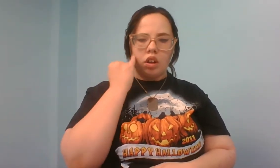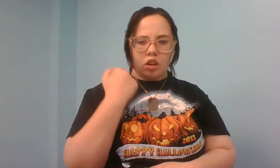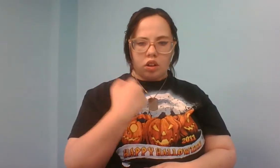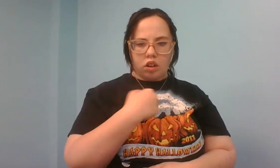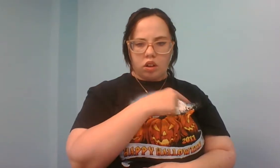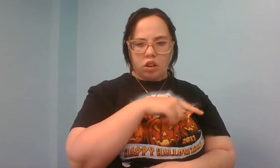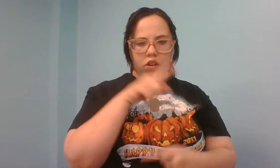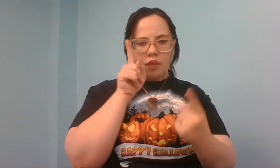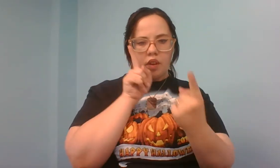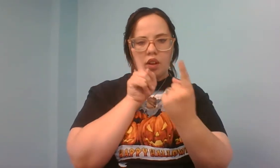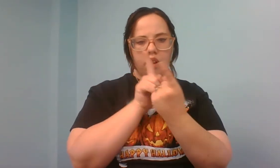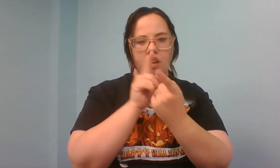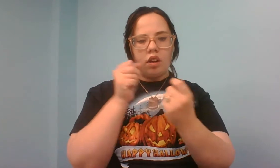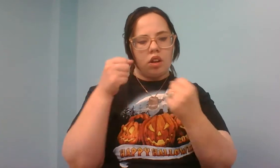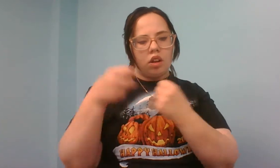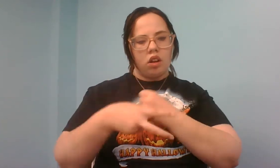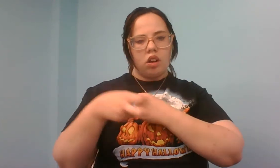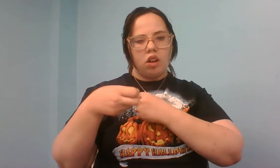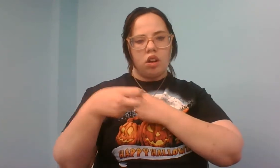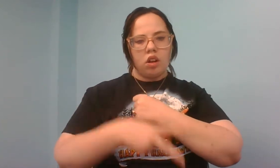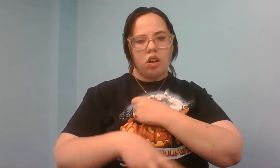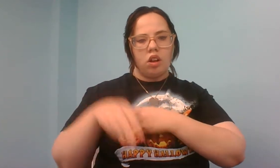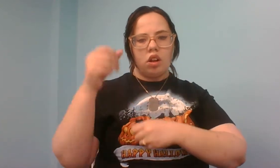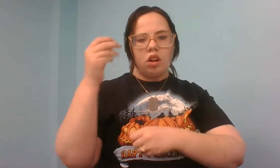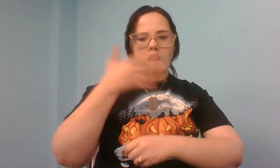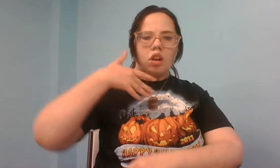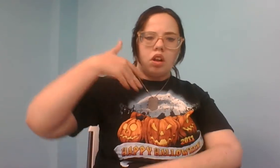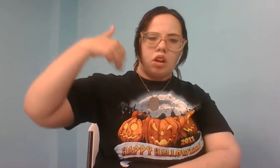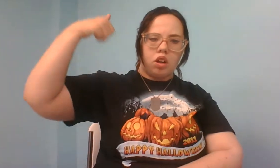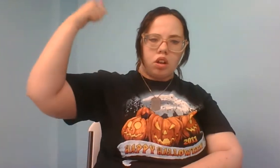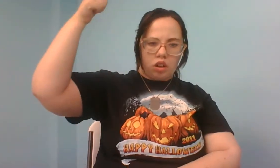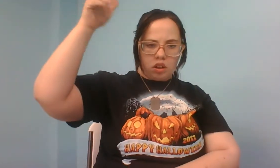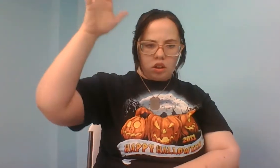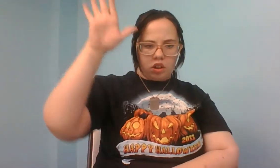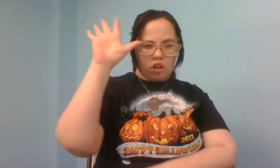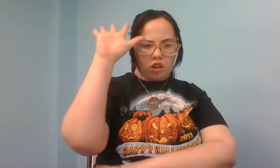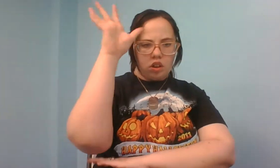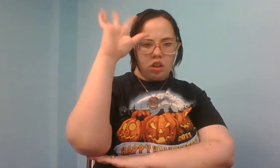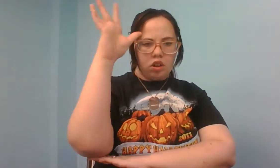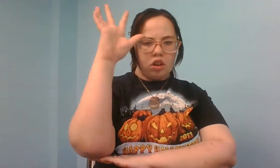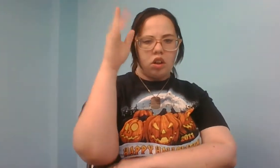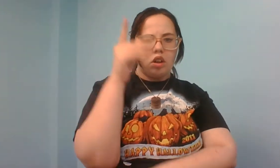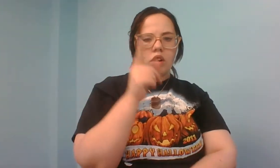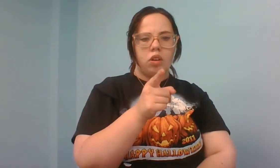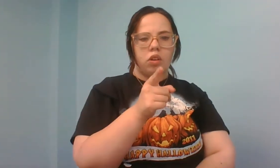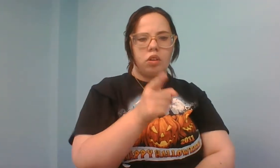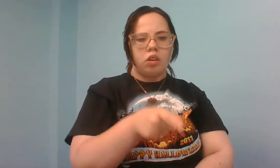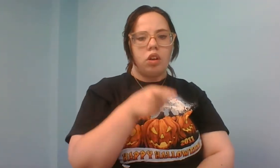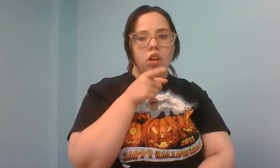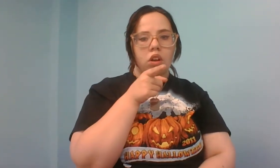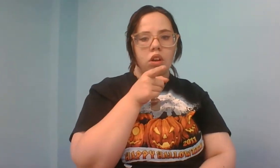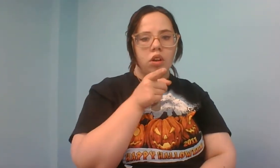at midnight in the hanging tree Are you, are you,